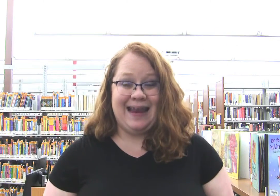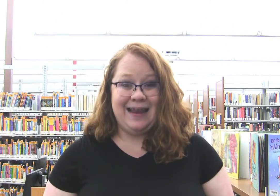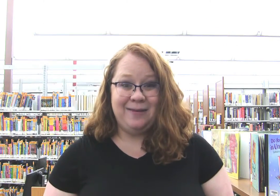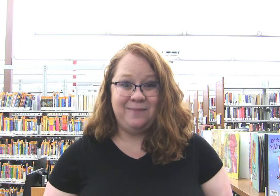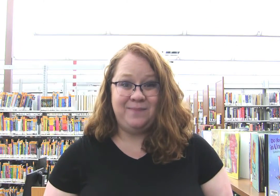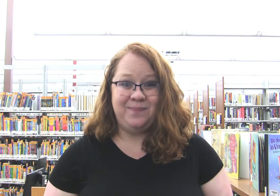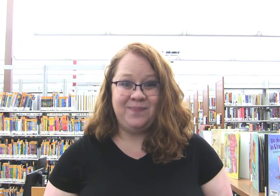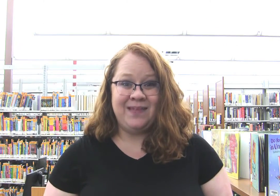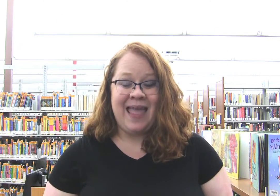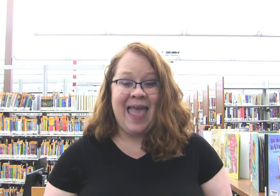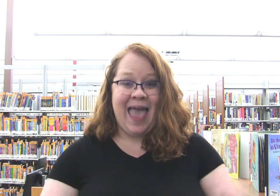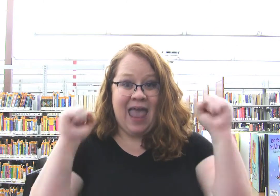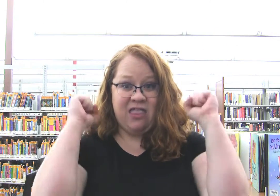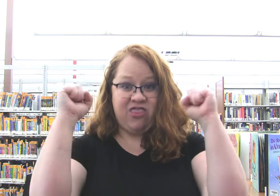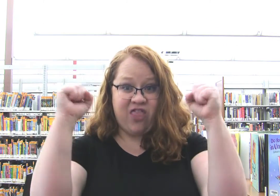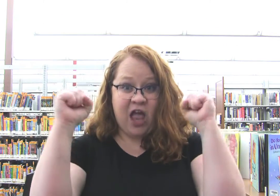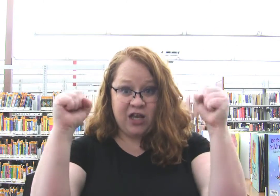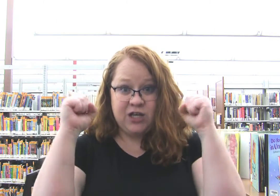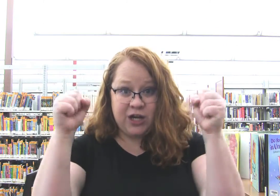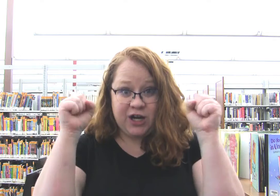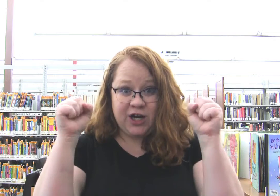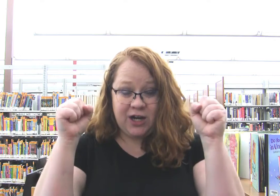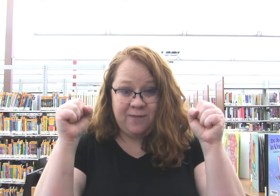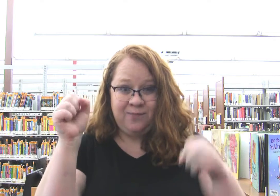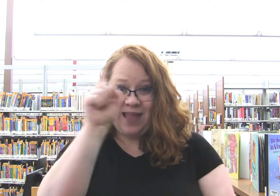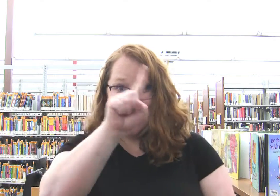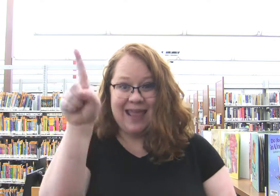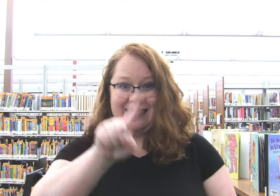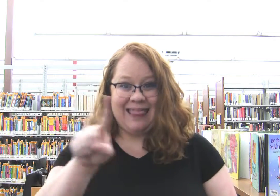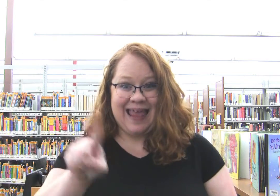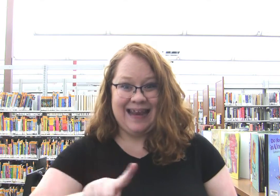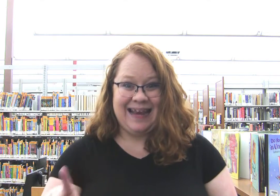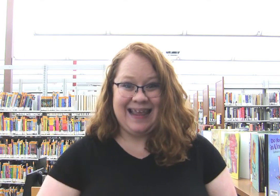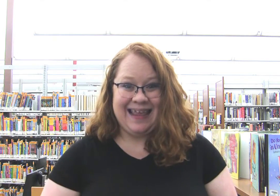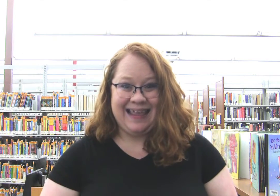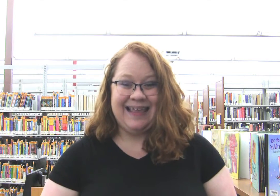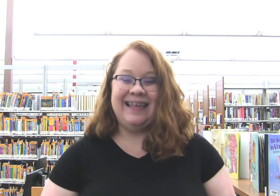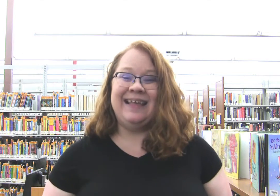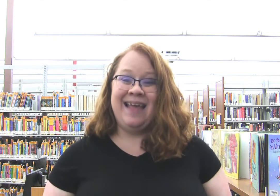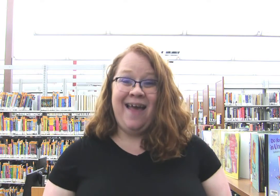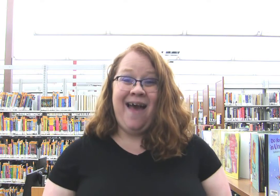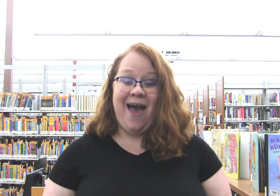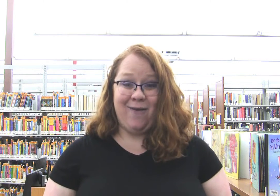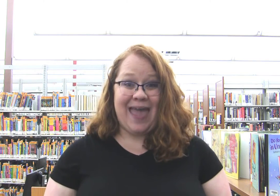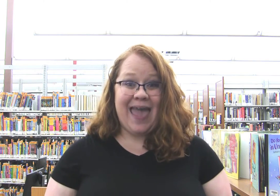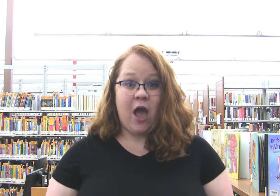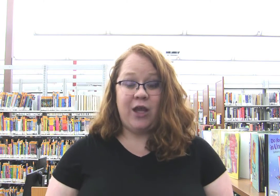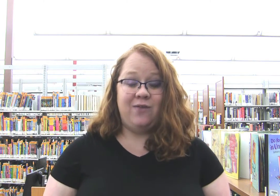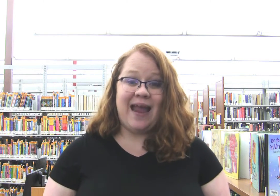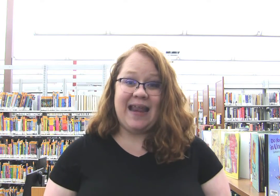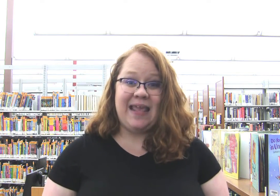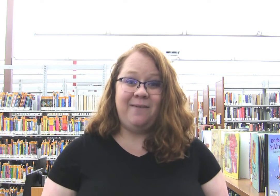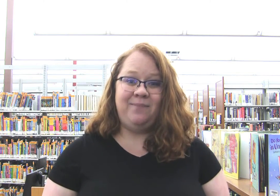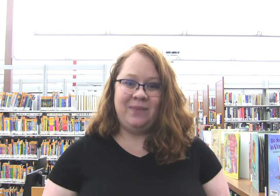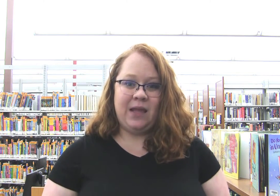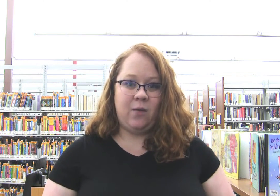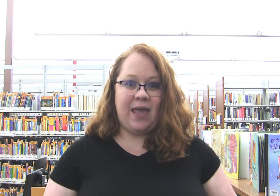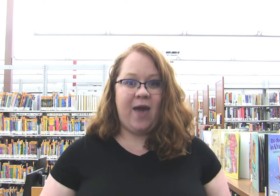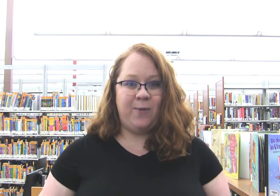and thunder and lightning. Okay, are you ready? Here we go.